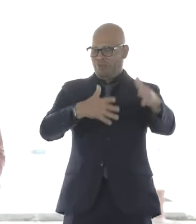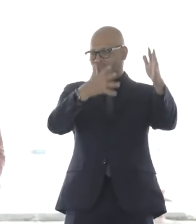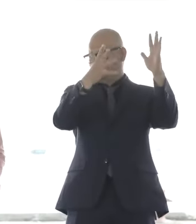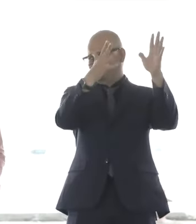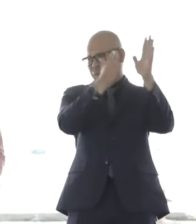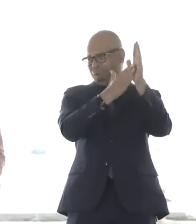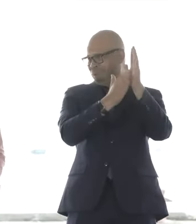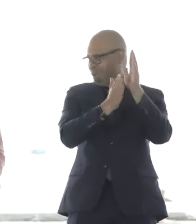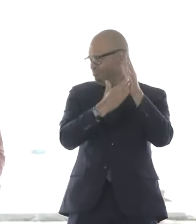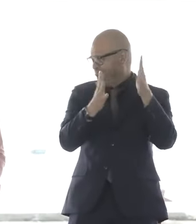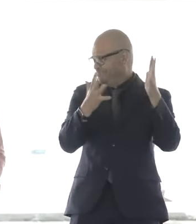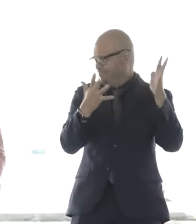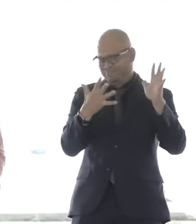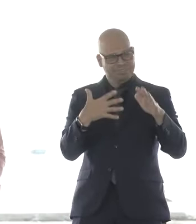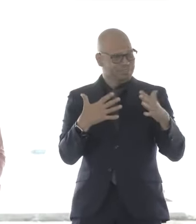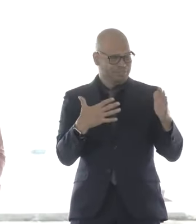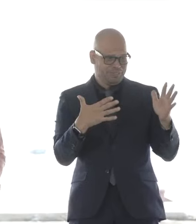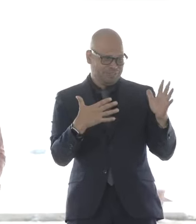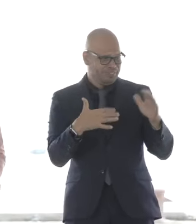Hawthorne.